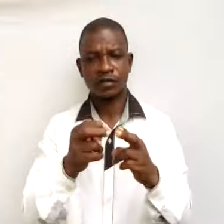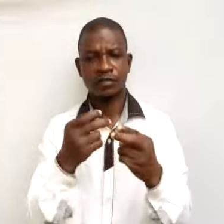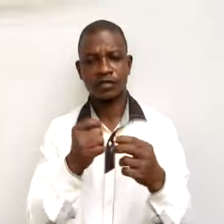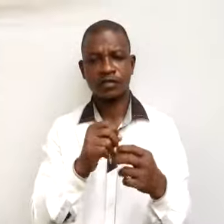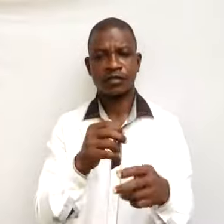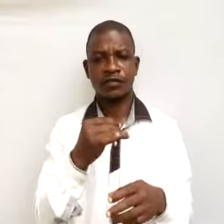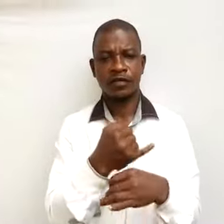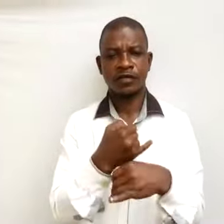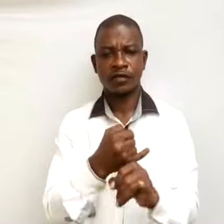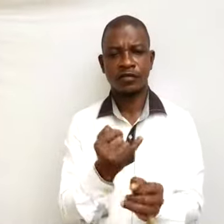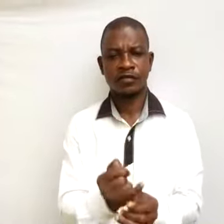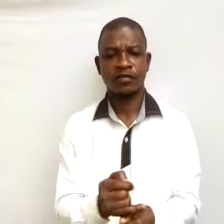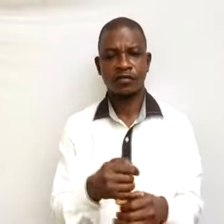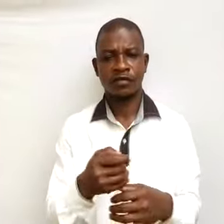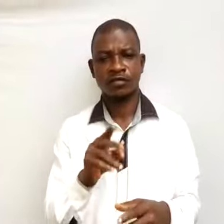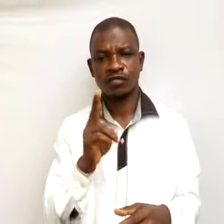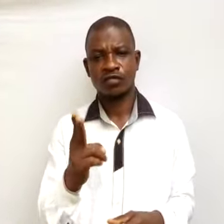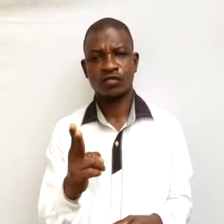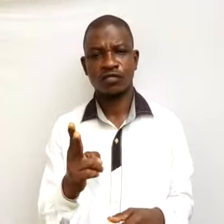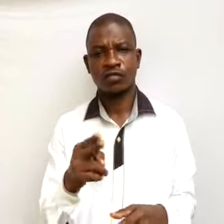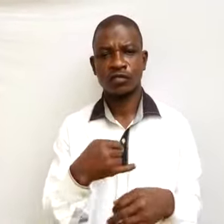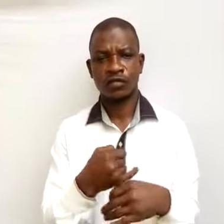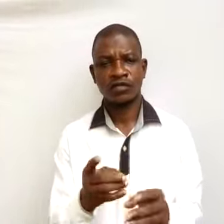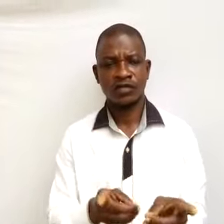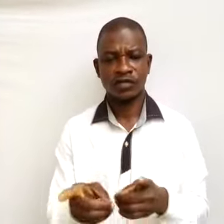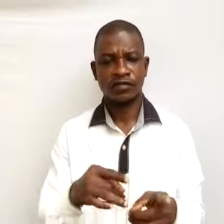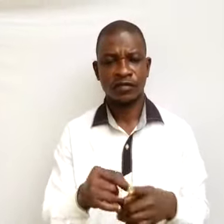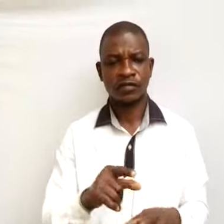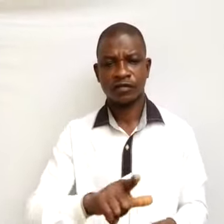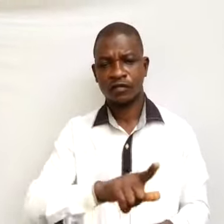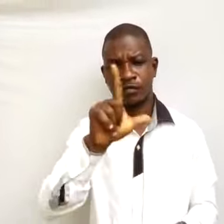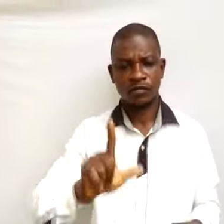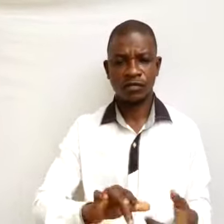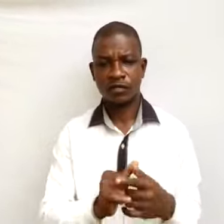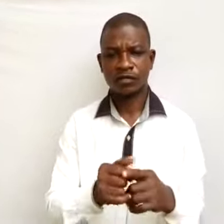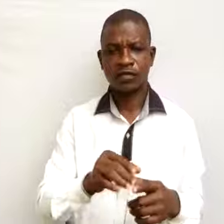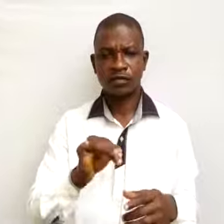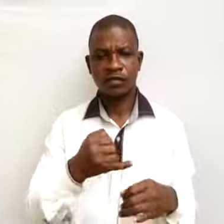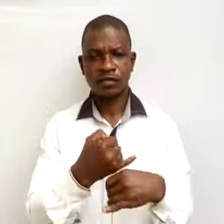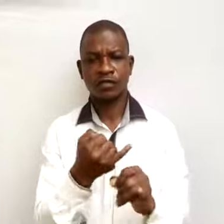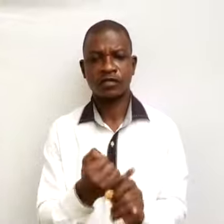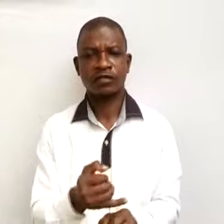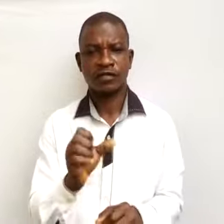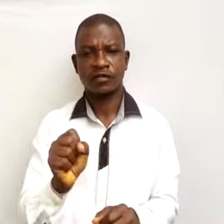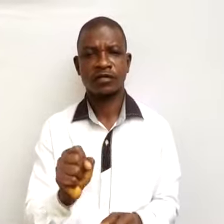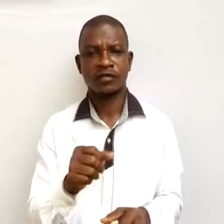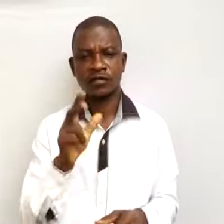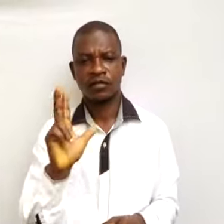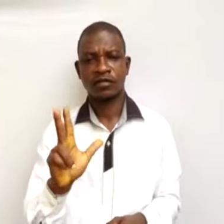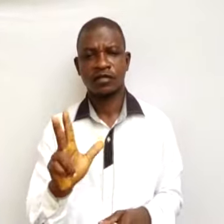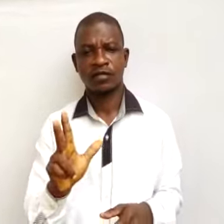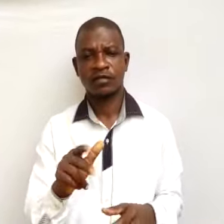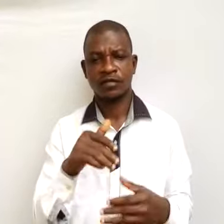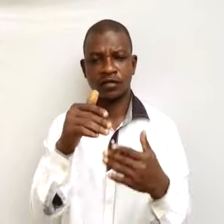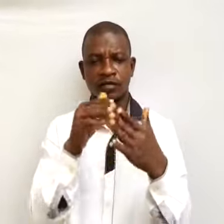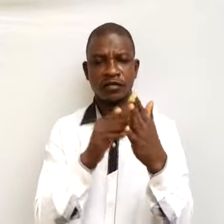industry. Two, define location of industry. Three, state factors